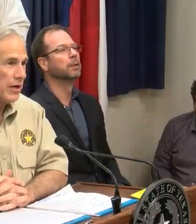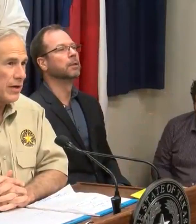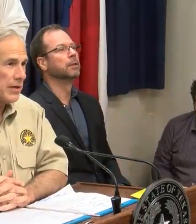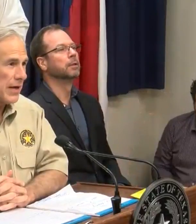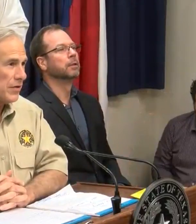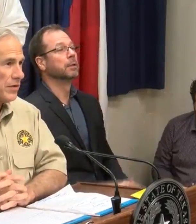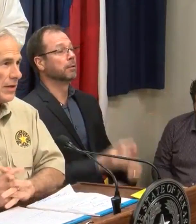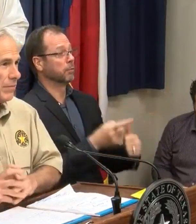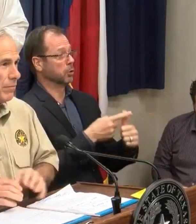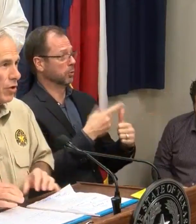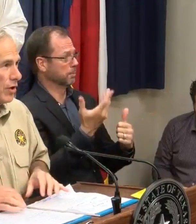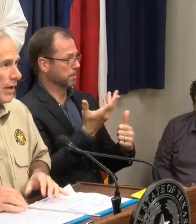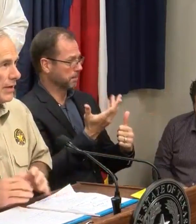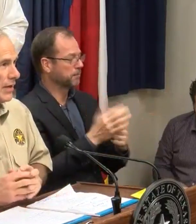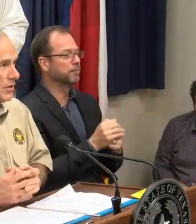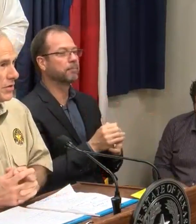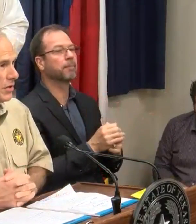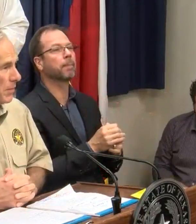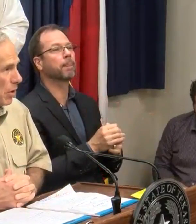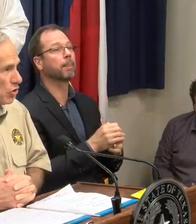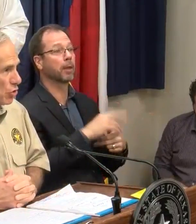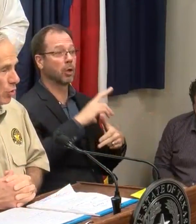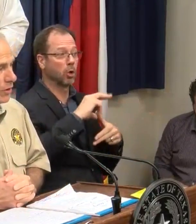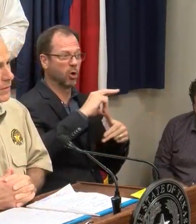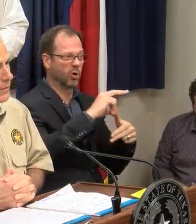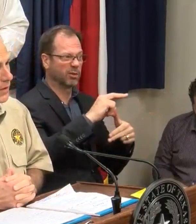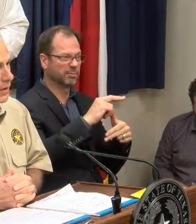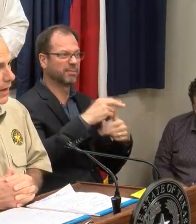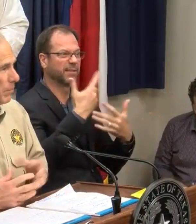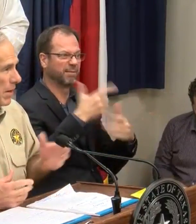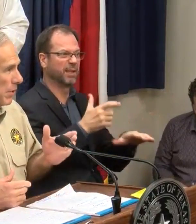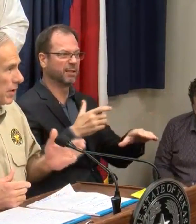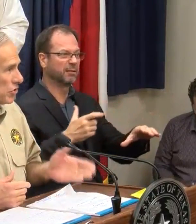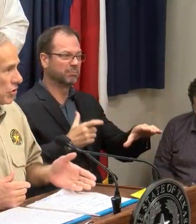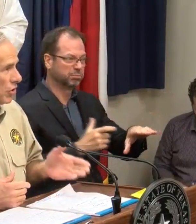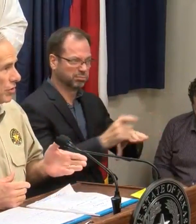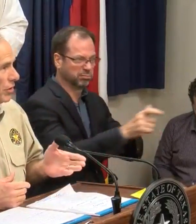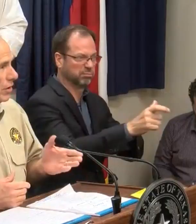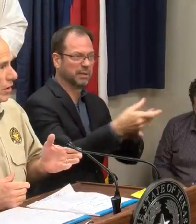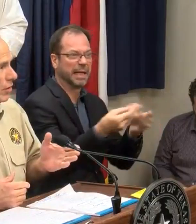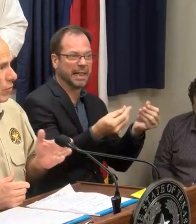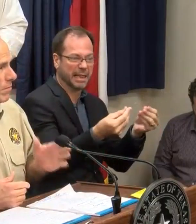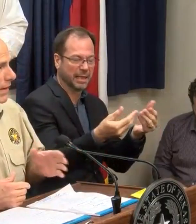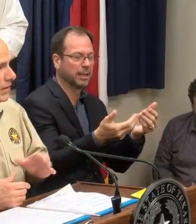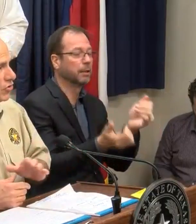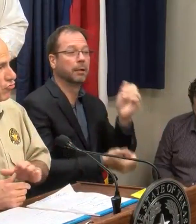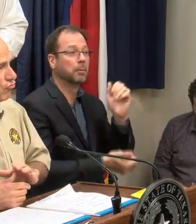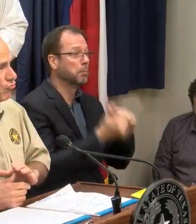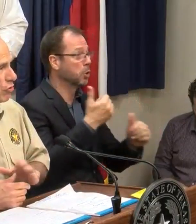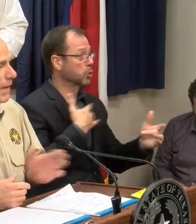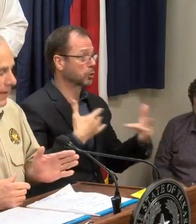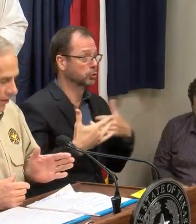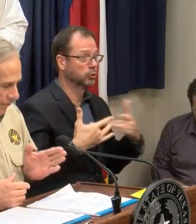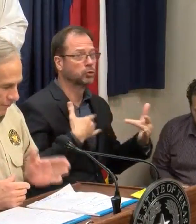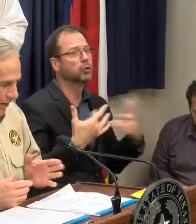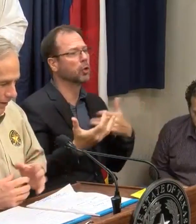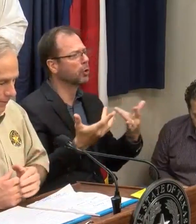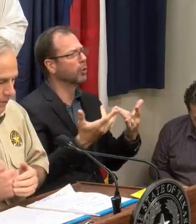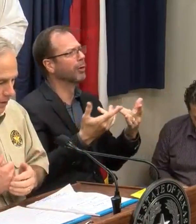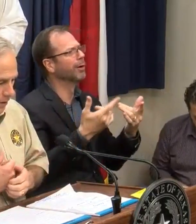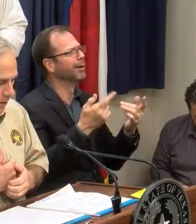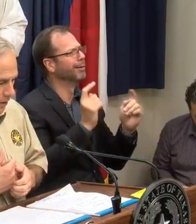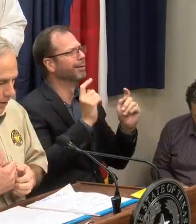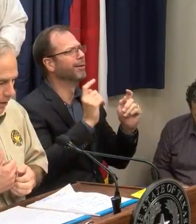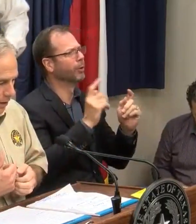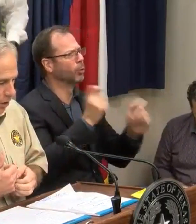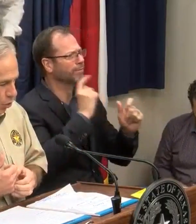First, now that the hurricane has come on shore, our primary concern remains dramatic flooding.